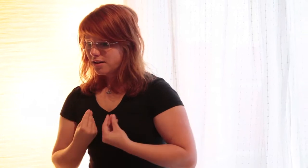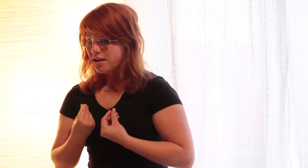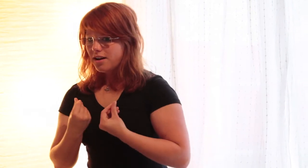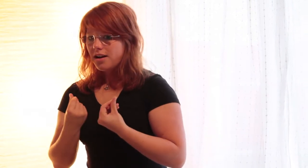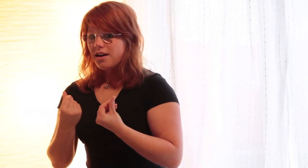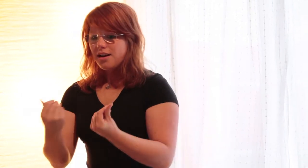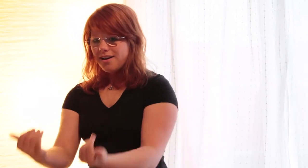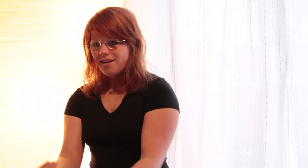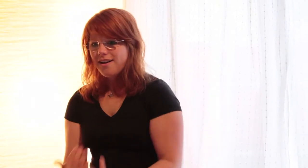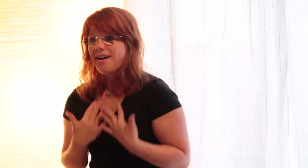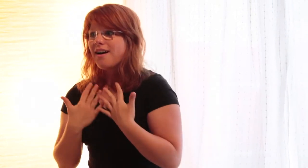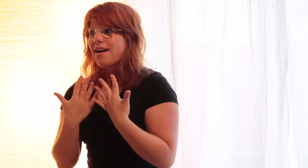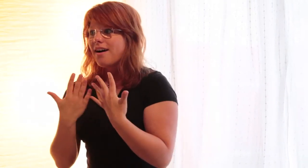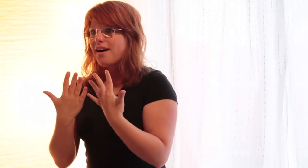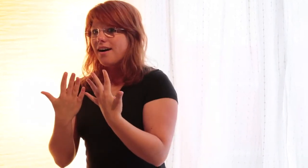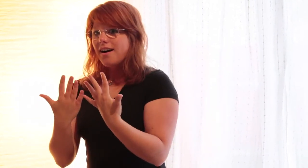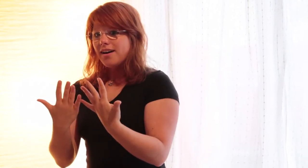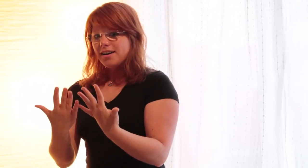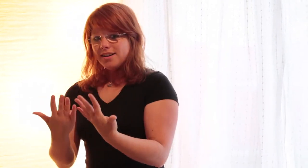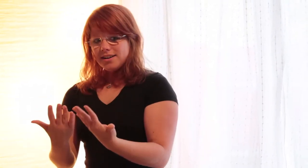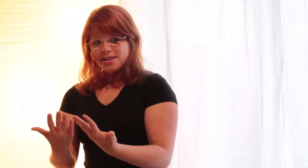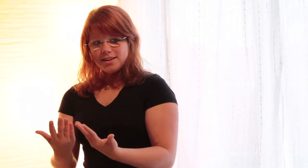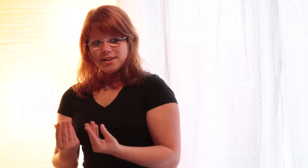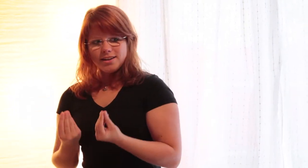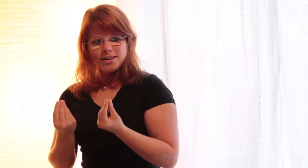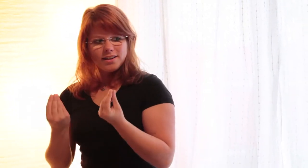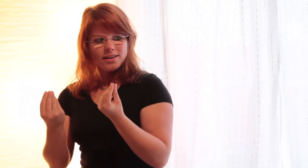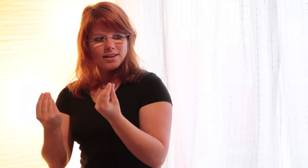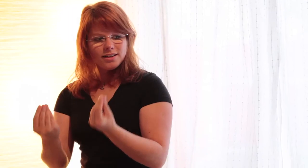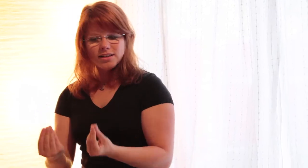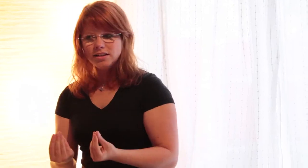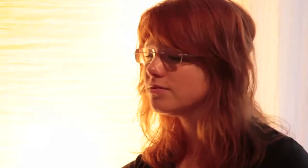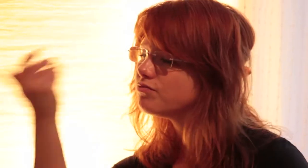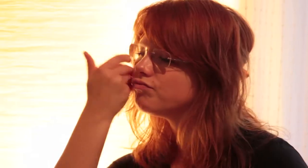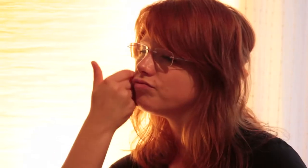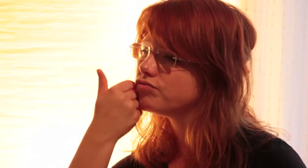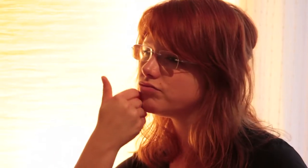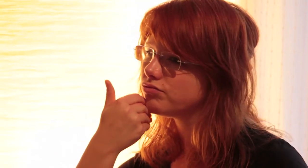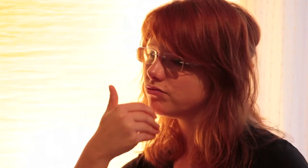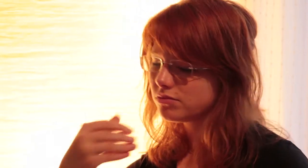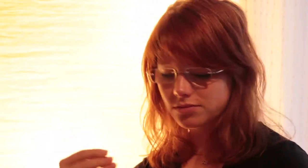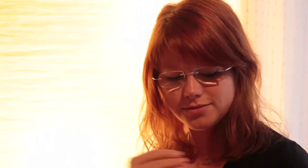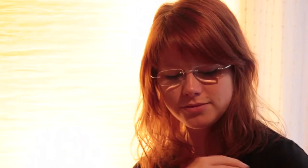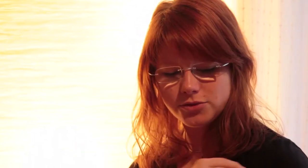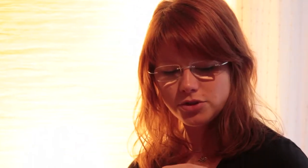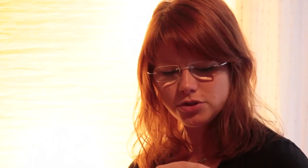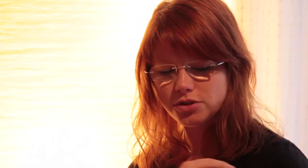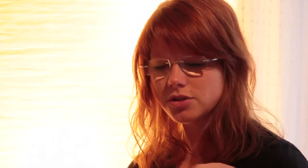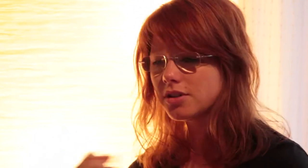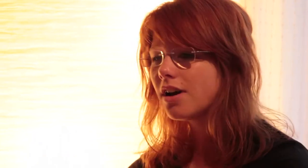moved by you And you tell me How could